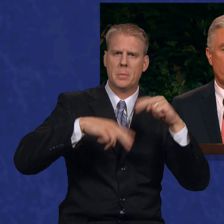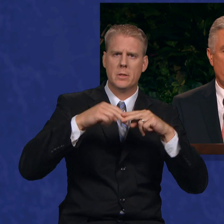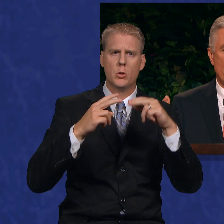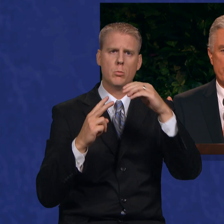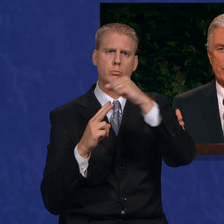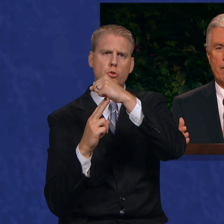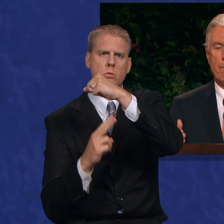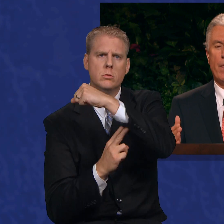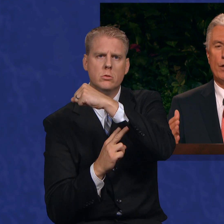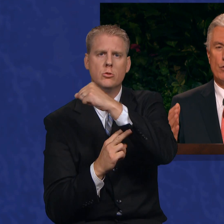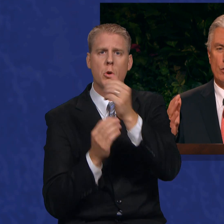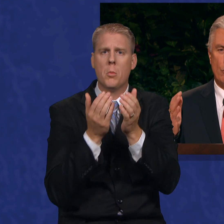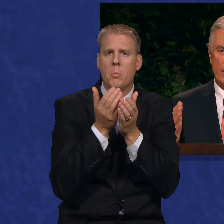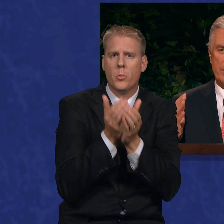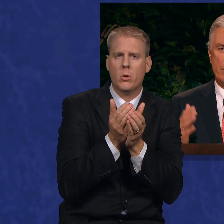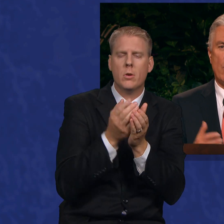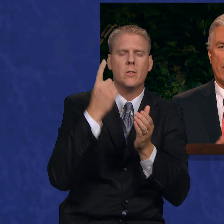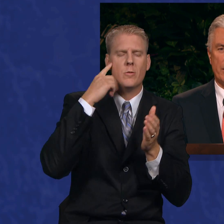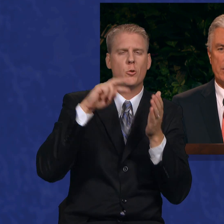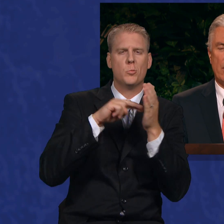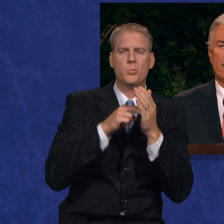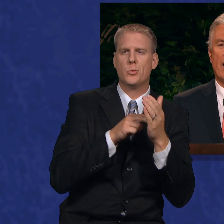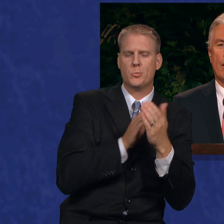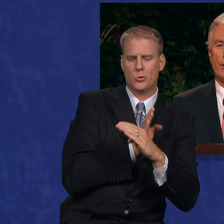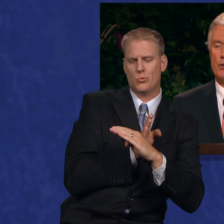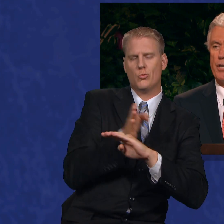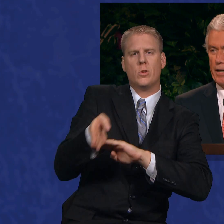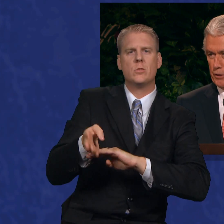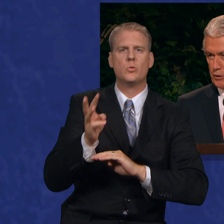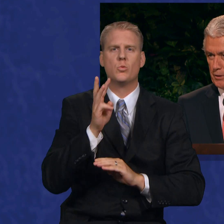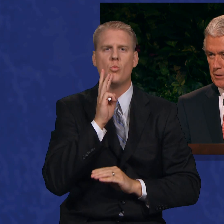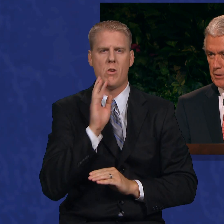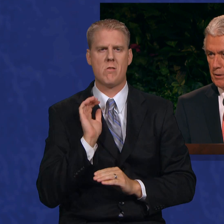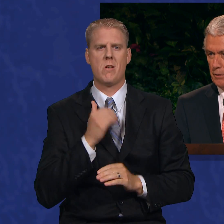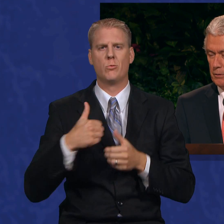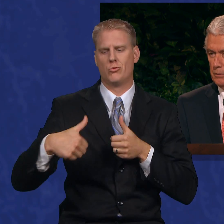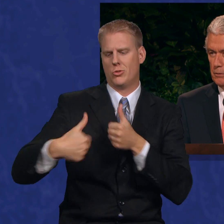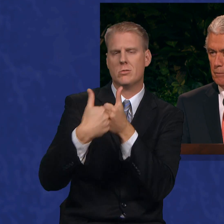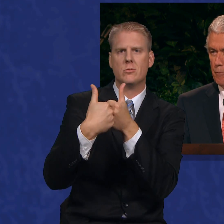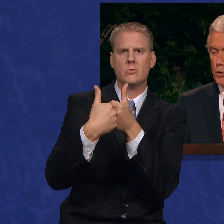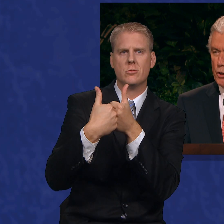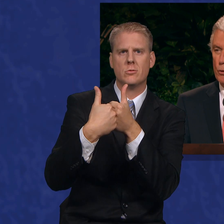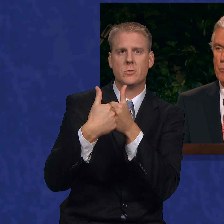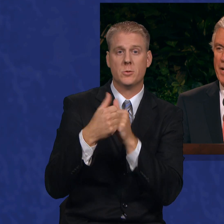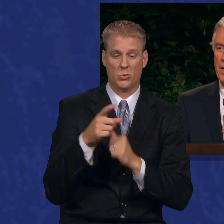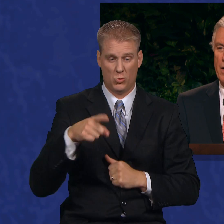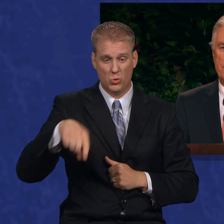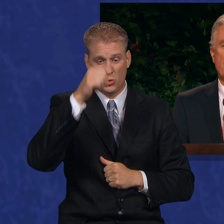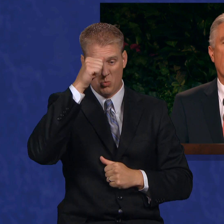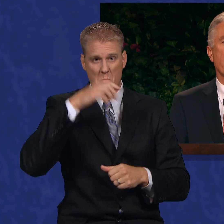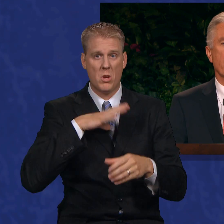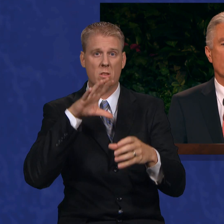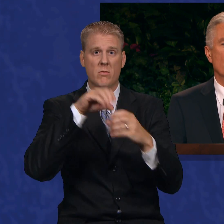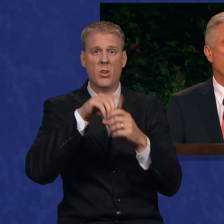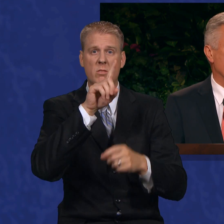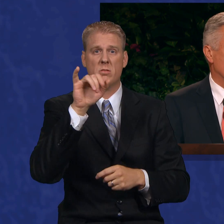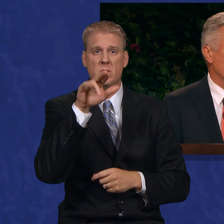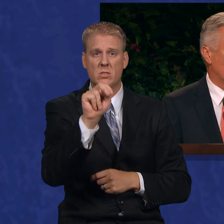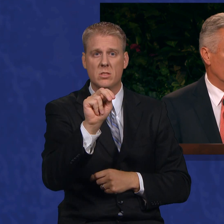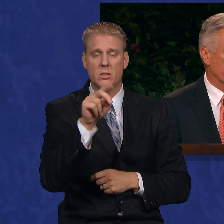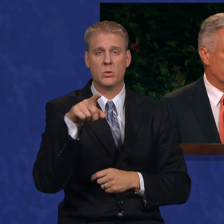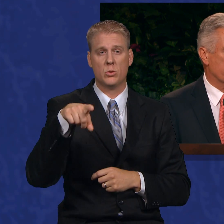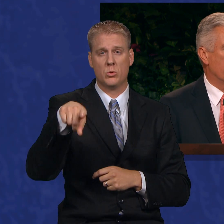or boat to cross the waters of our challenges. You men of sign, you